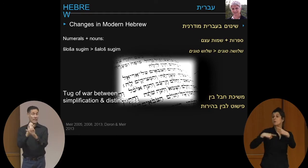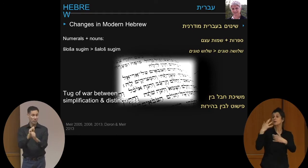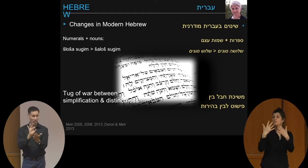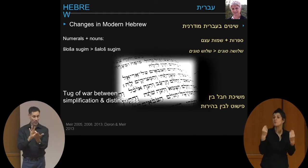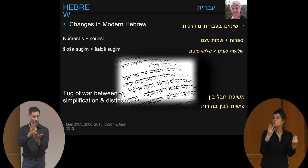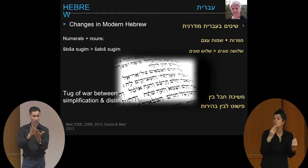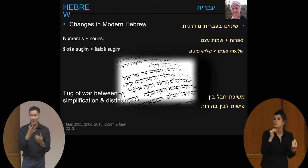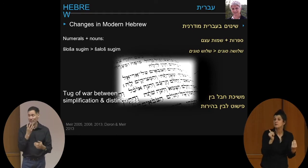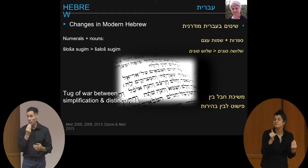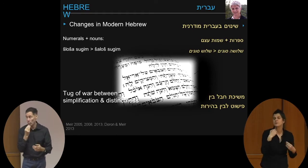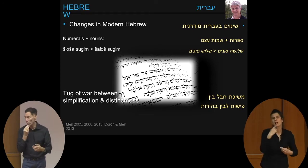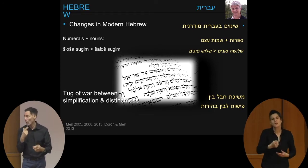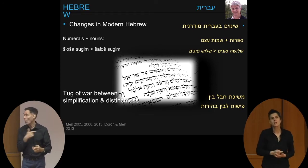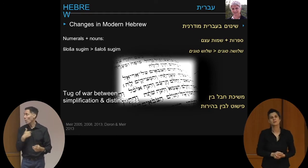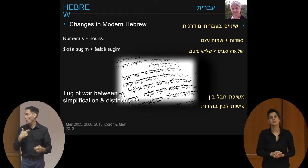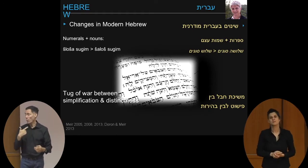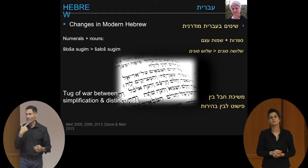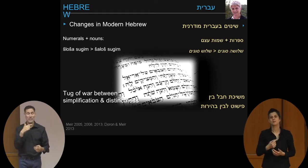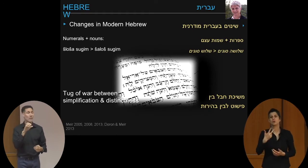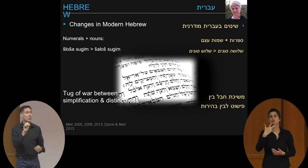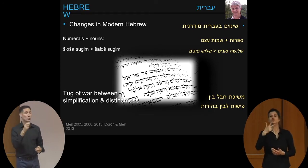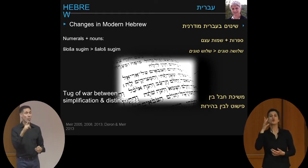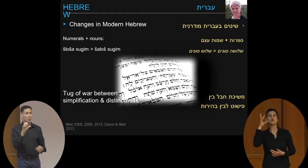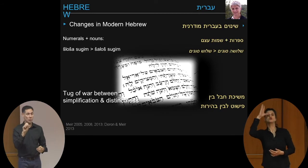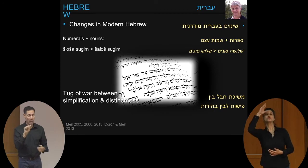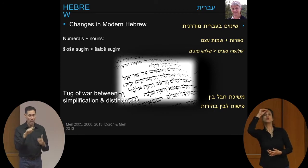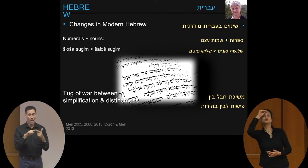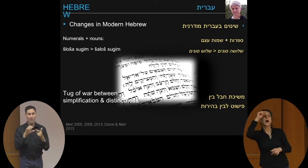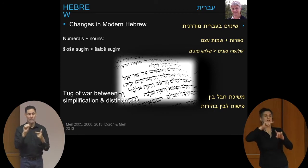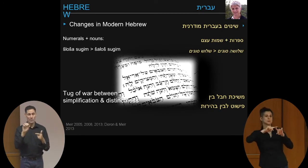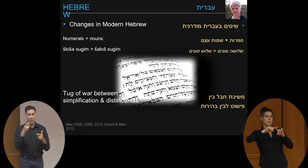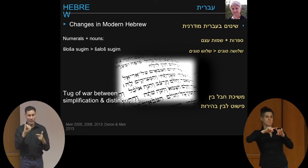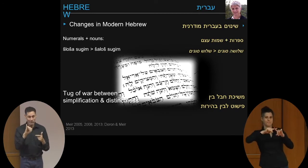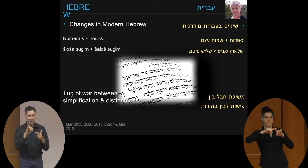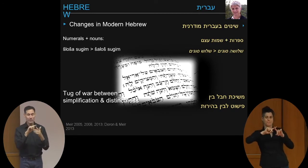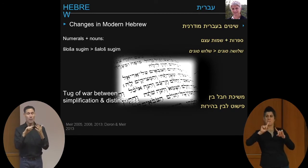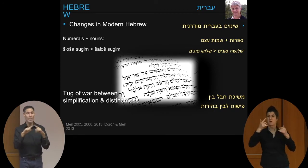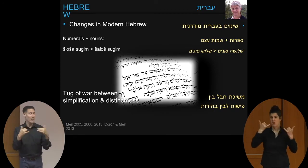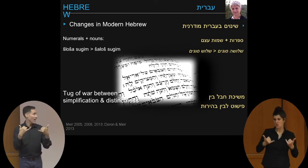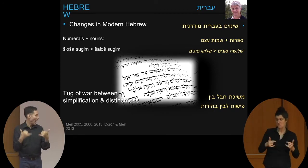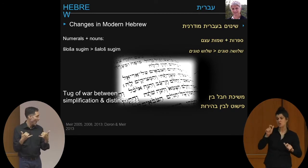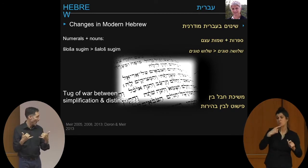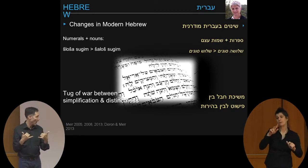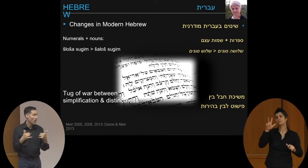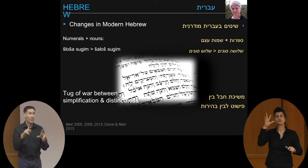Hebrew is to say shlusha sugi but nowadays people also say shlusha sugi